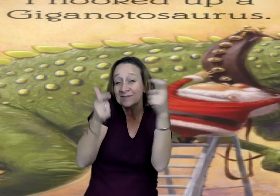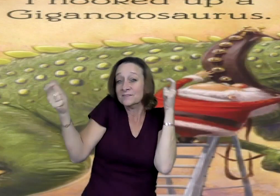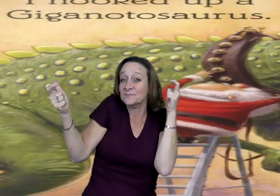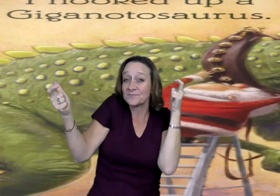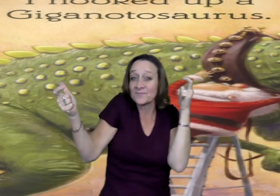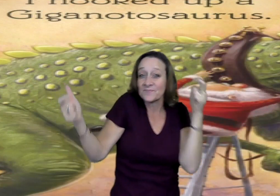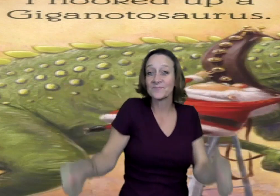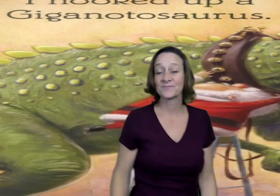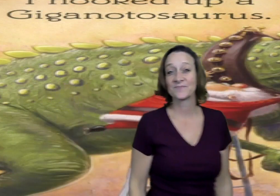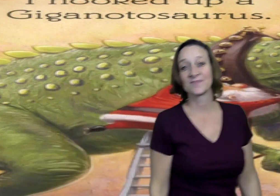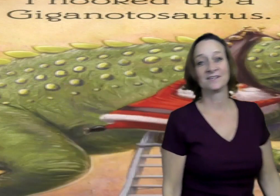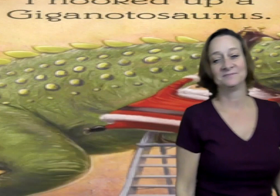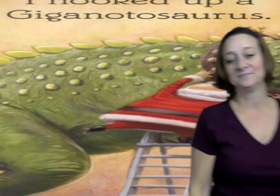Wow, is he huge.